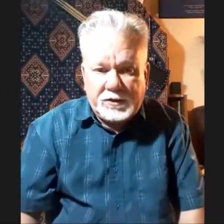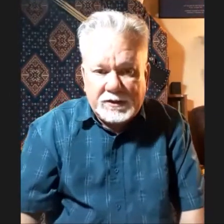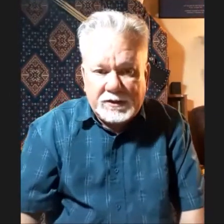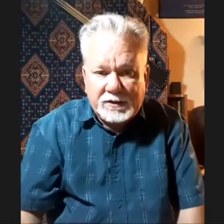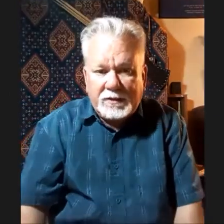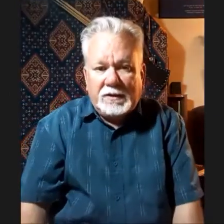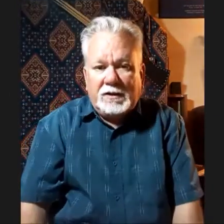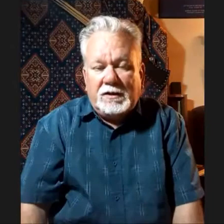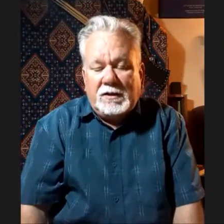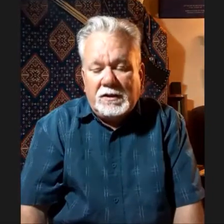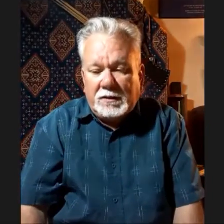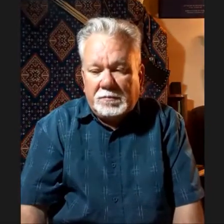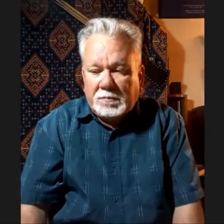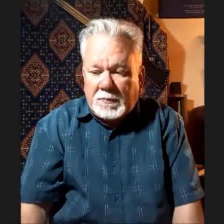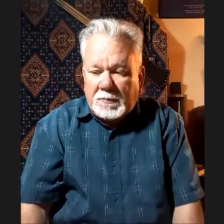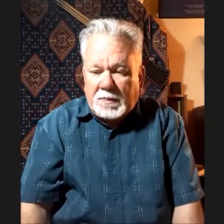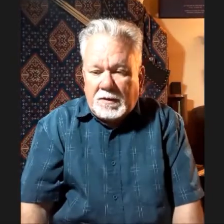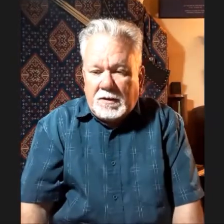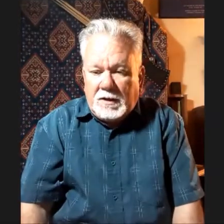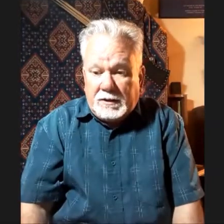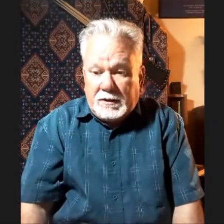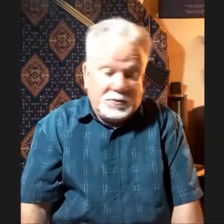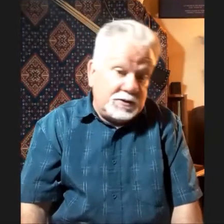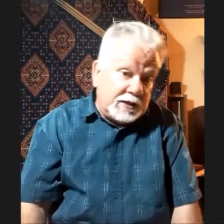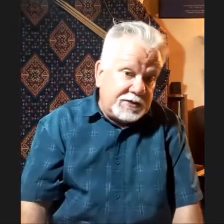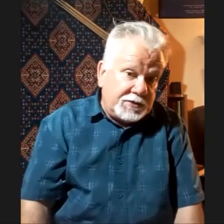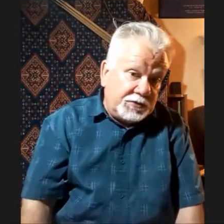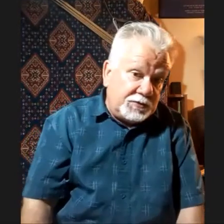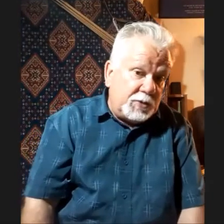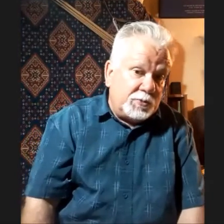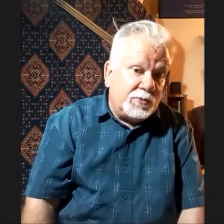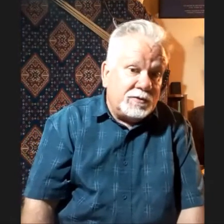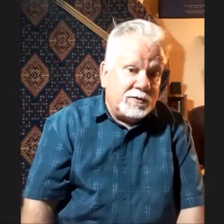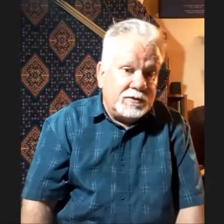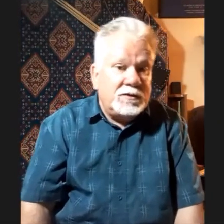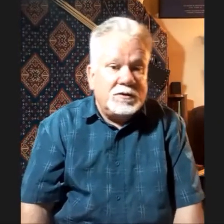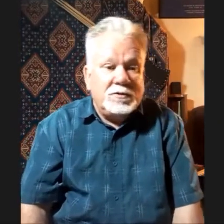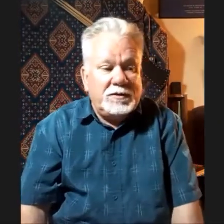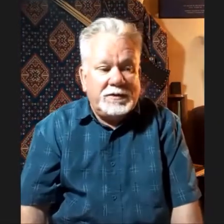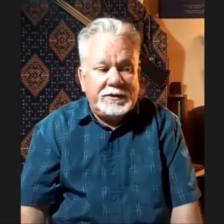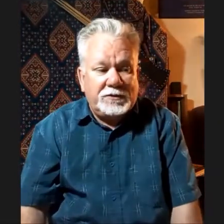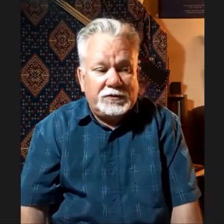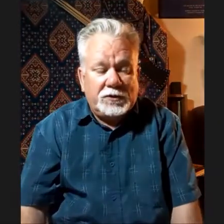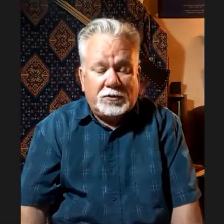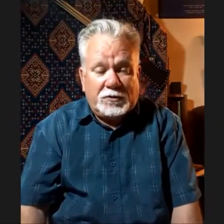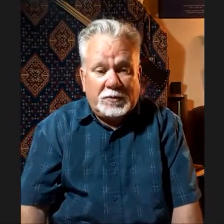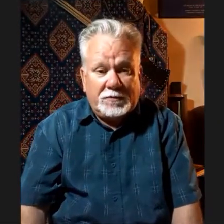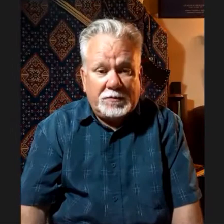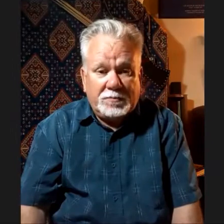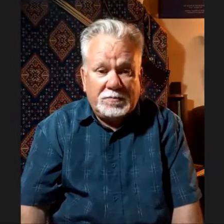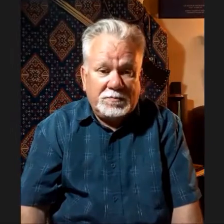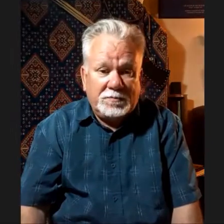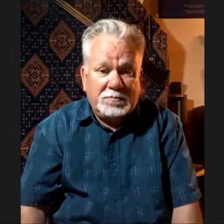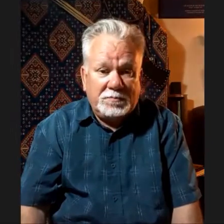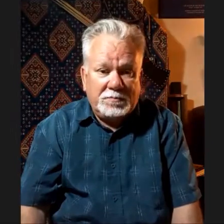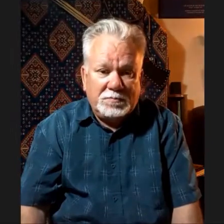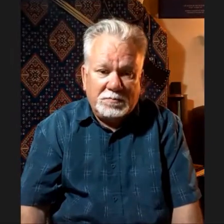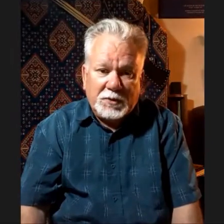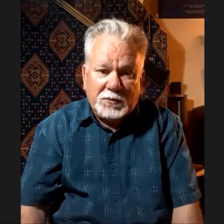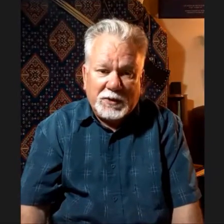hunter, and he was the last of his people. So he deserves a lot of respect for being willing